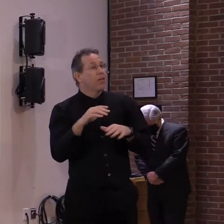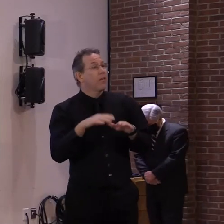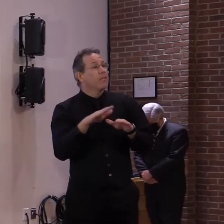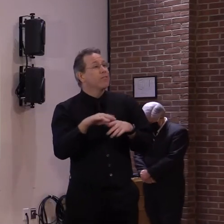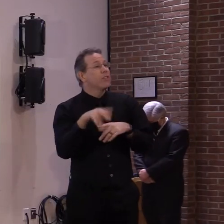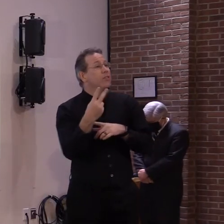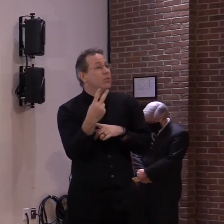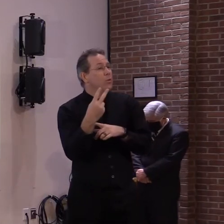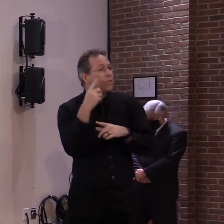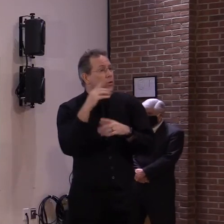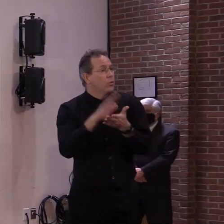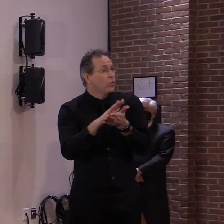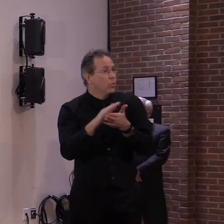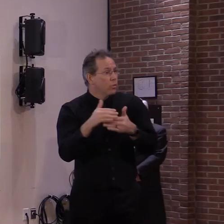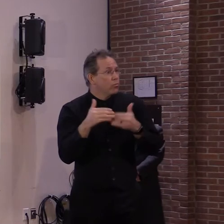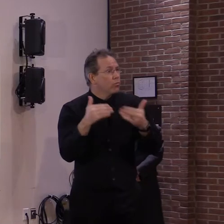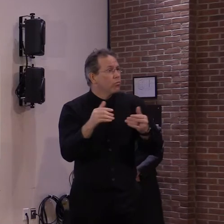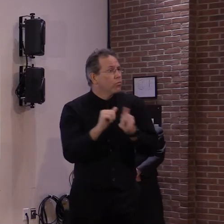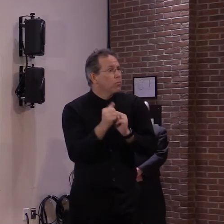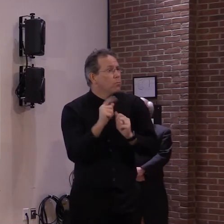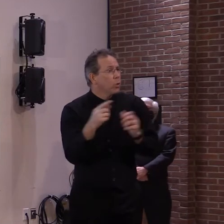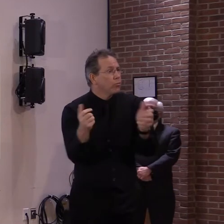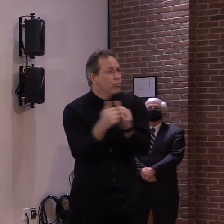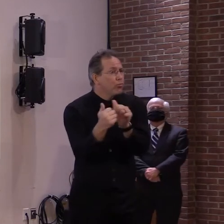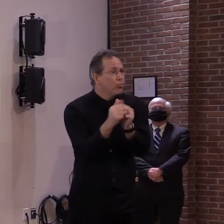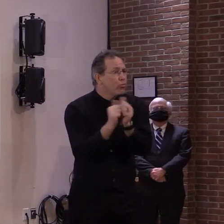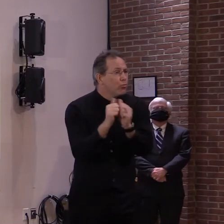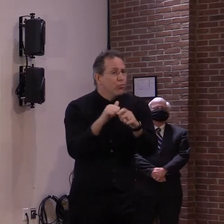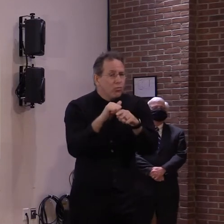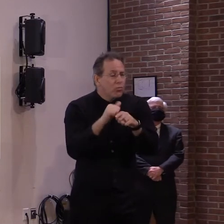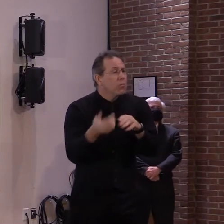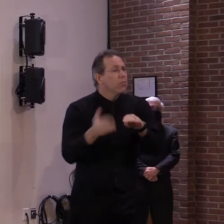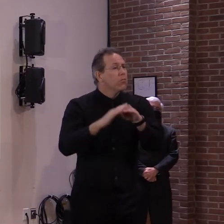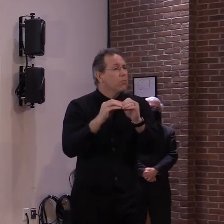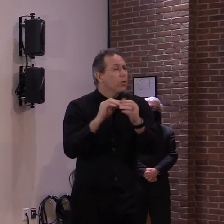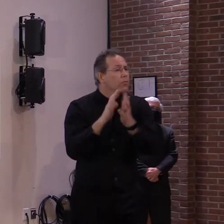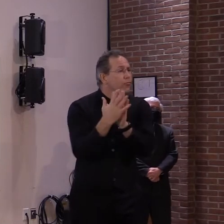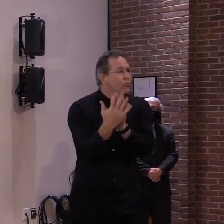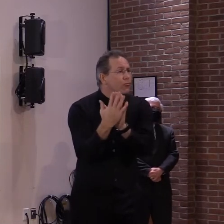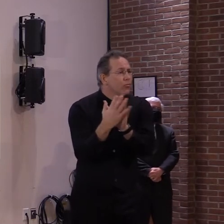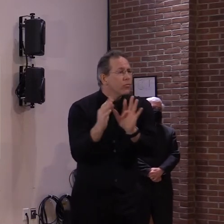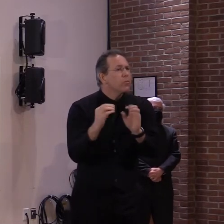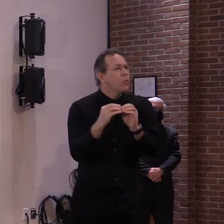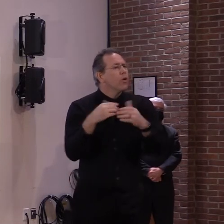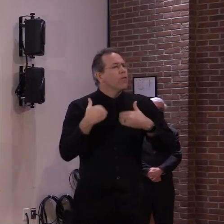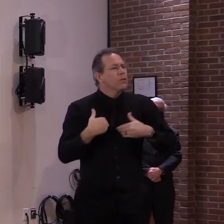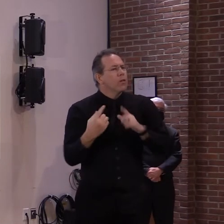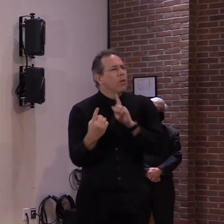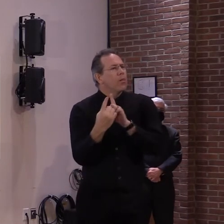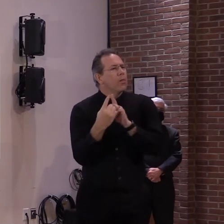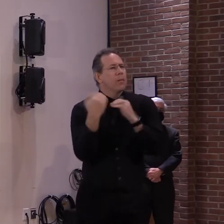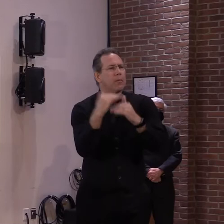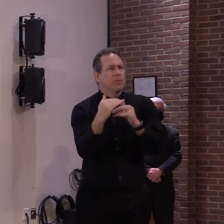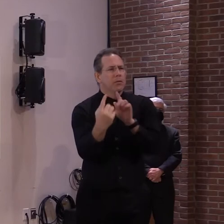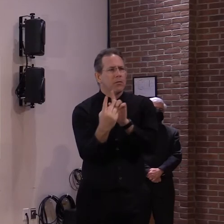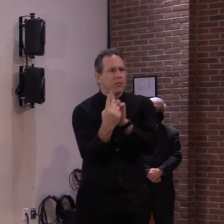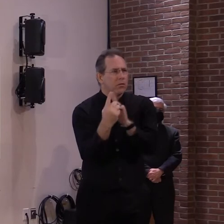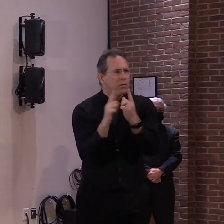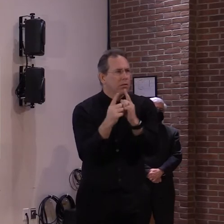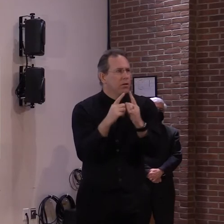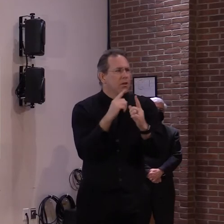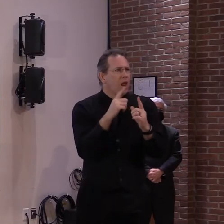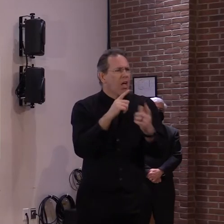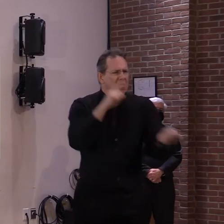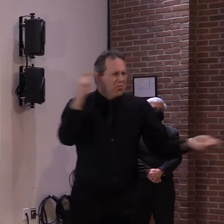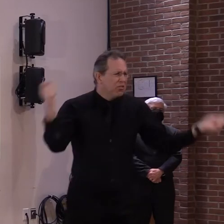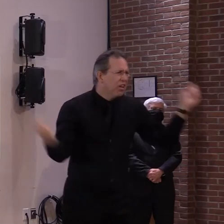um, that does allow, you're right, a little more contact. But it's not a dramatic change compared to where the